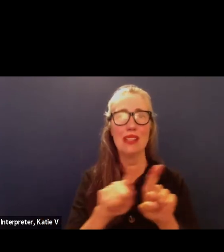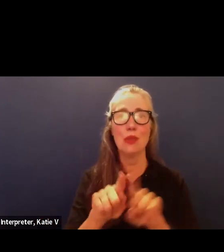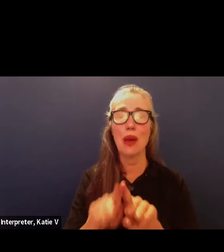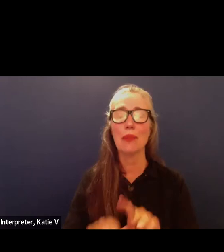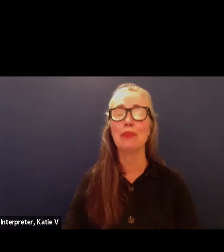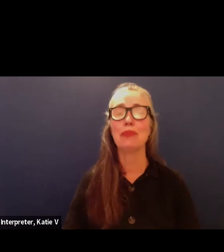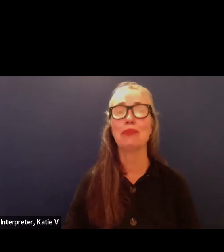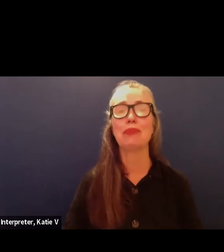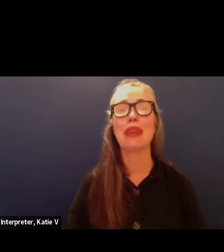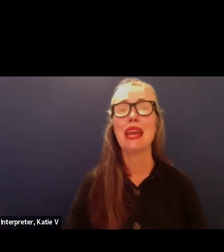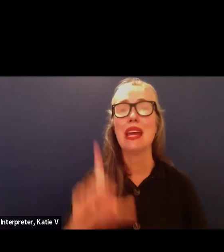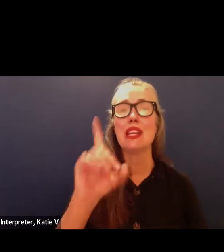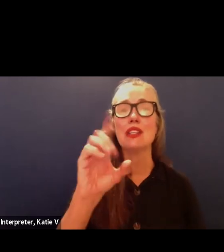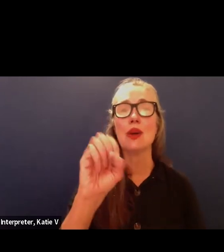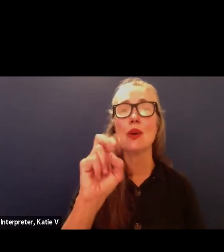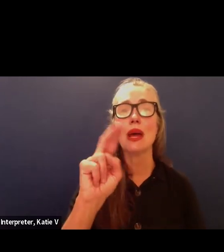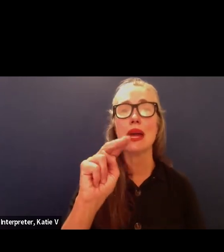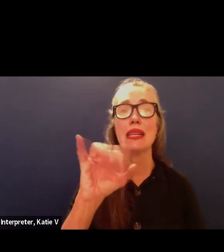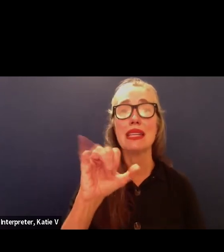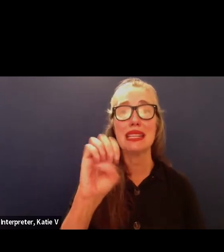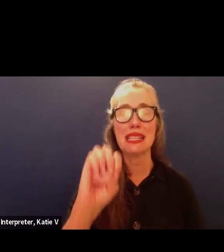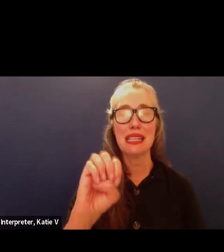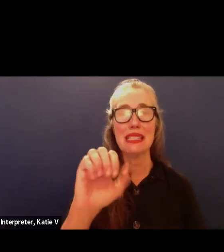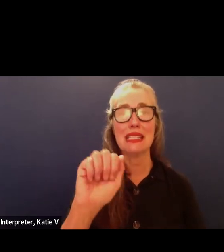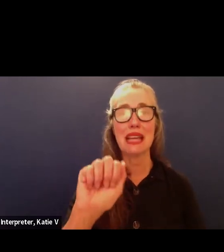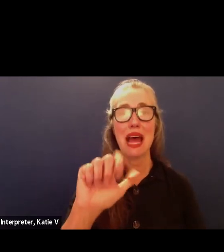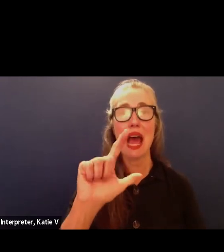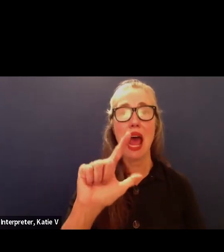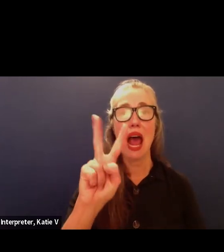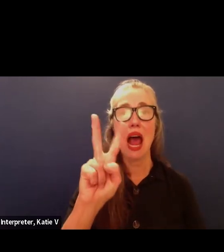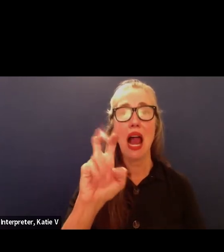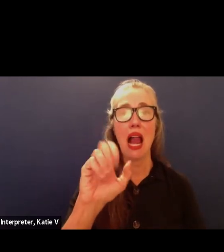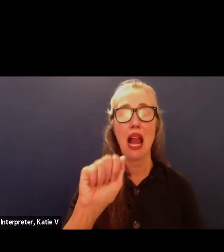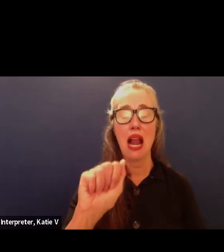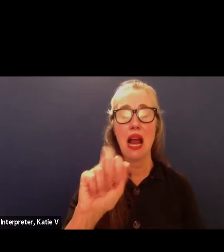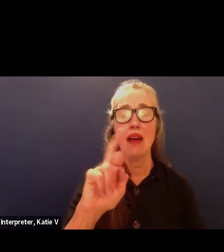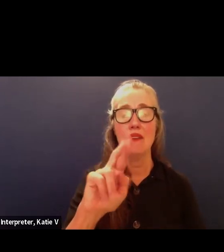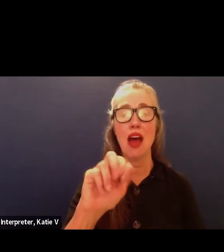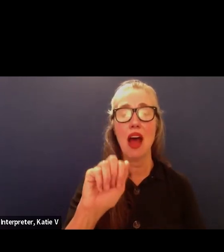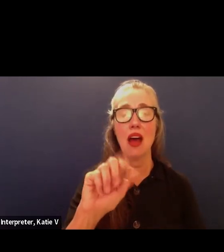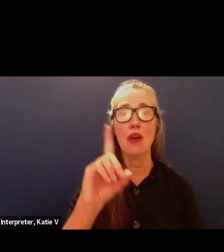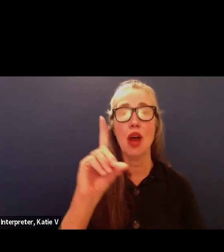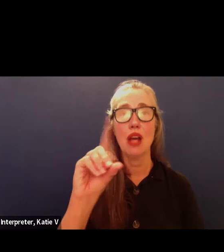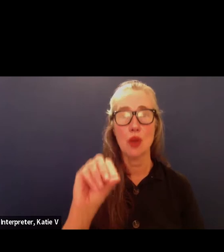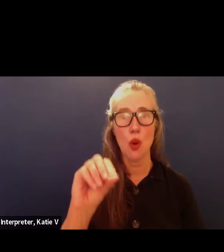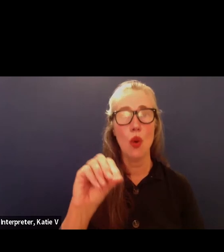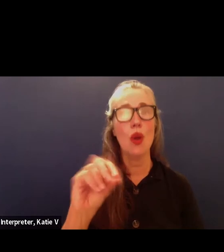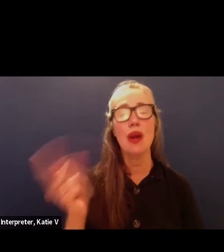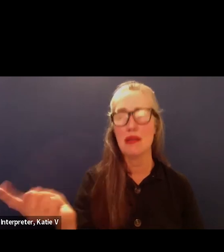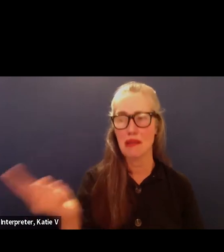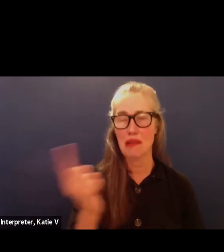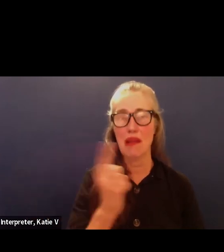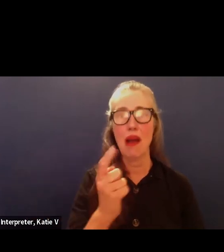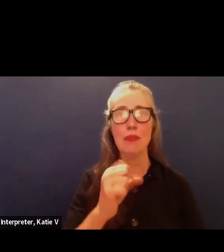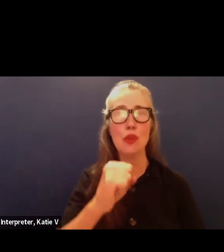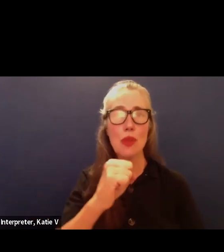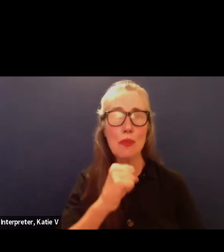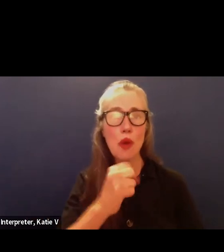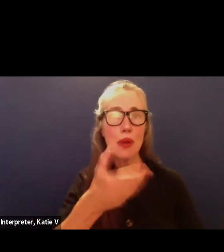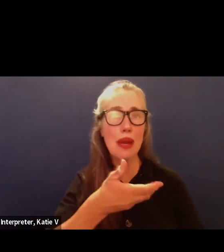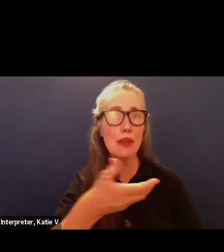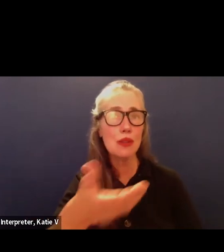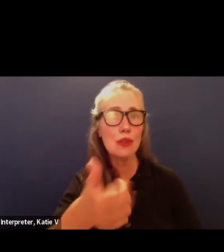miss denise alvarado to come to the podium and introduce herself at a meeting in early july